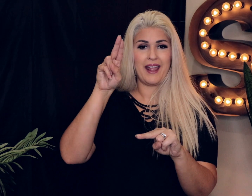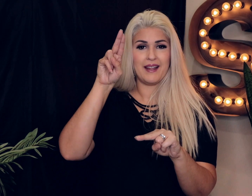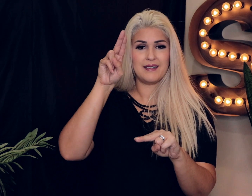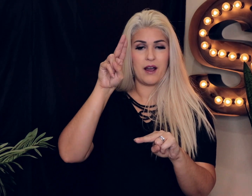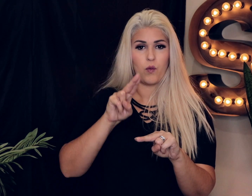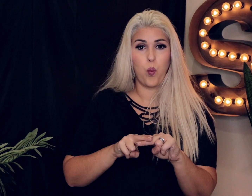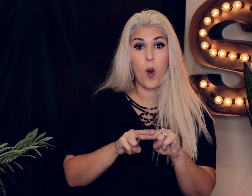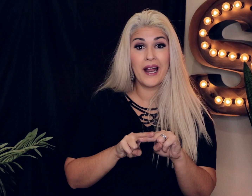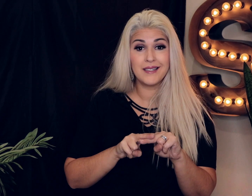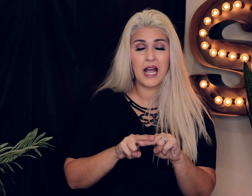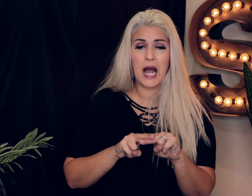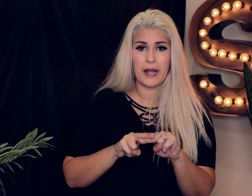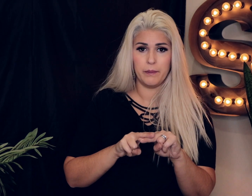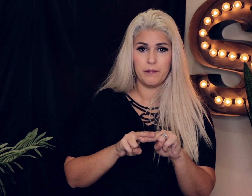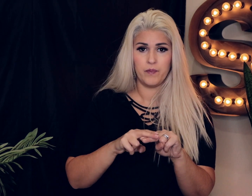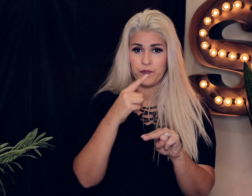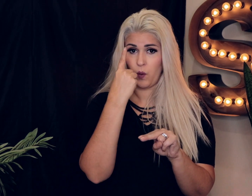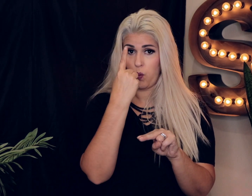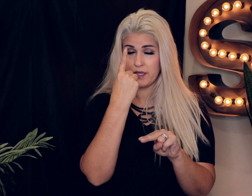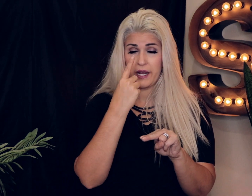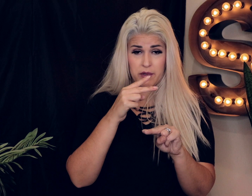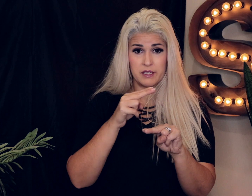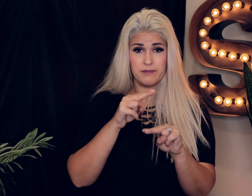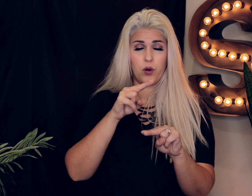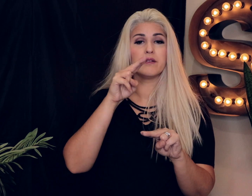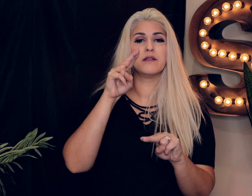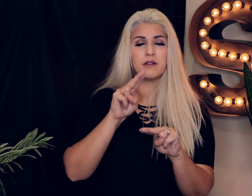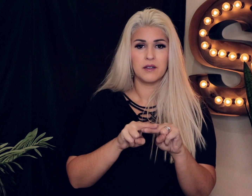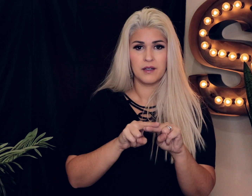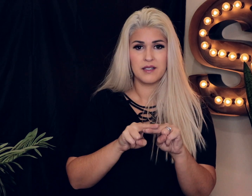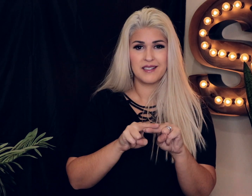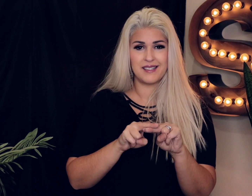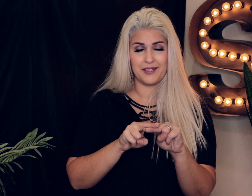hand down one time one time this is important sit